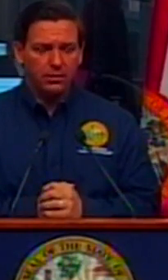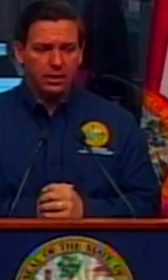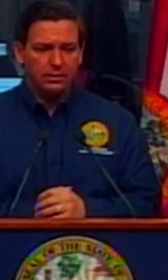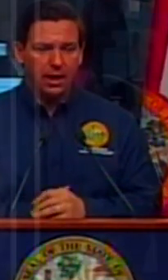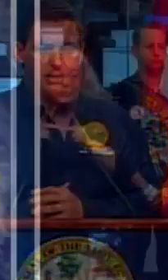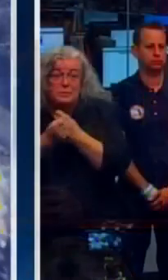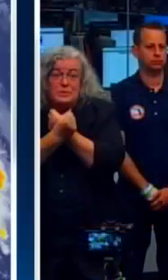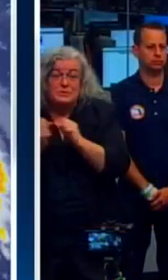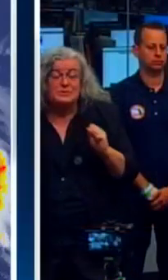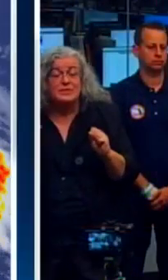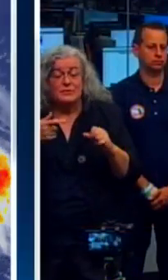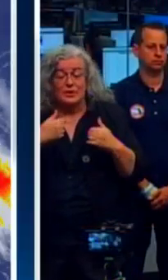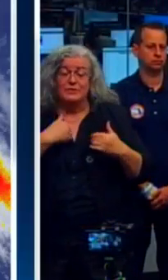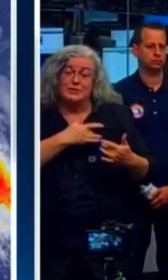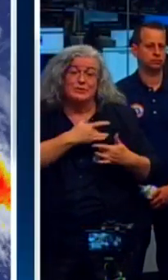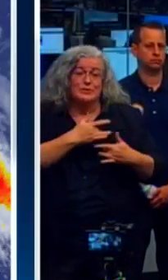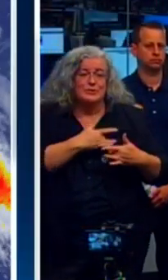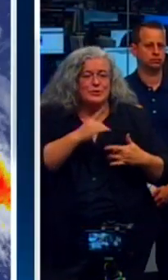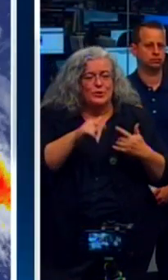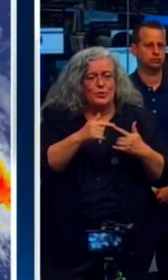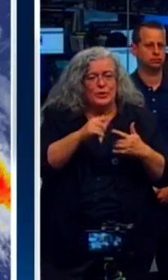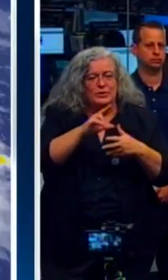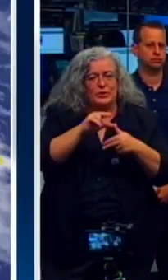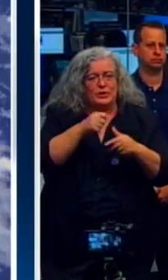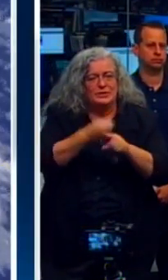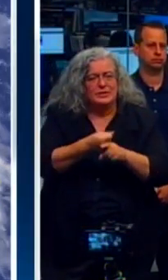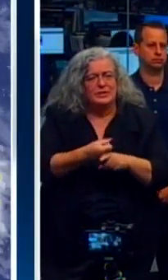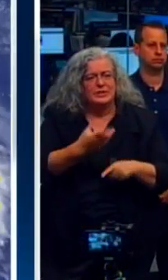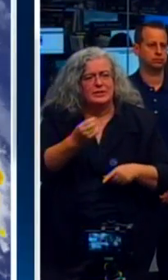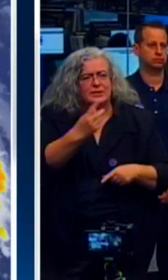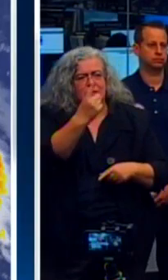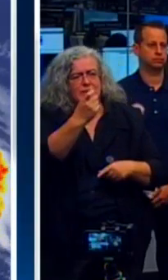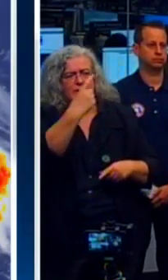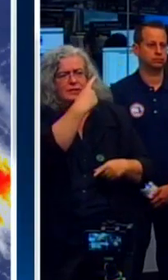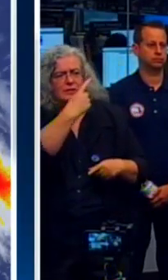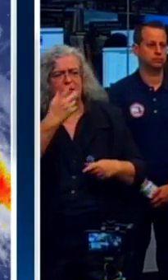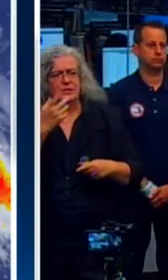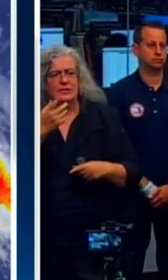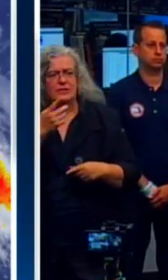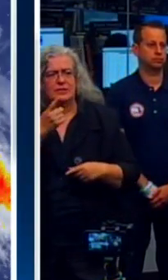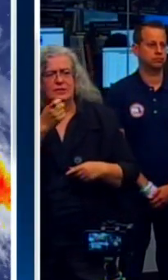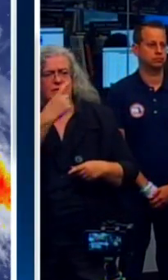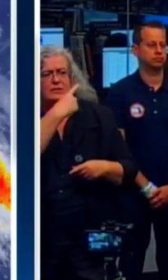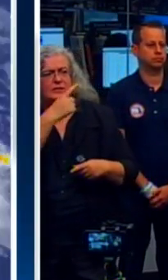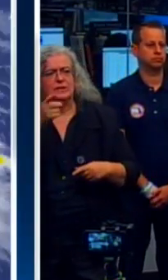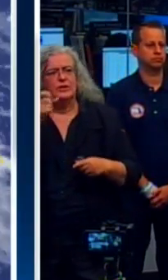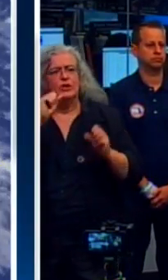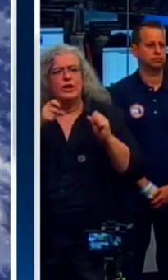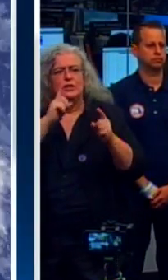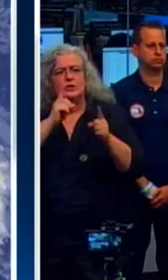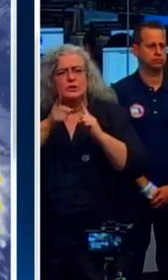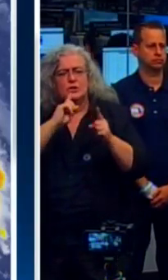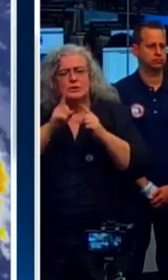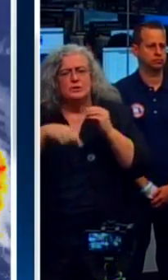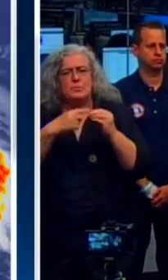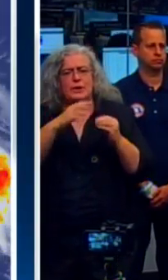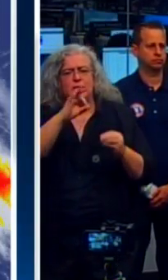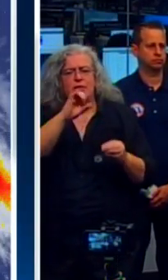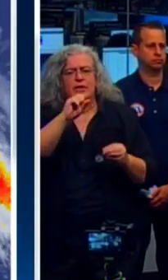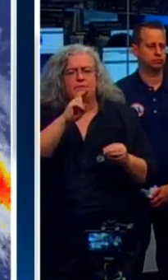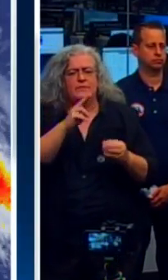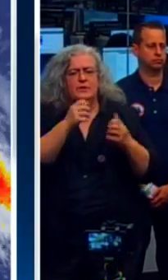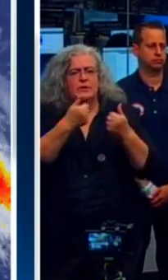have some of these, some of these storms hit like this. Did you speak to the decision to move the FSU game